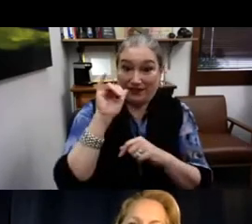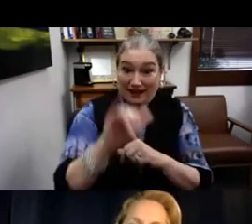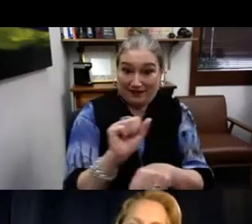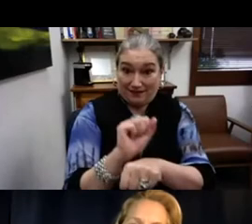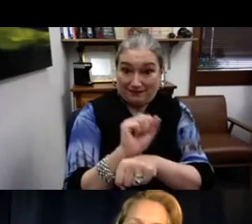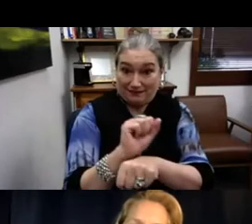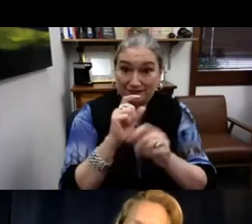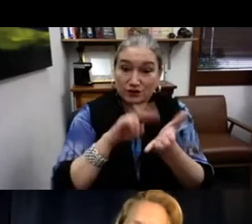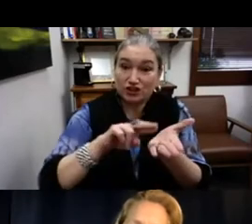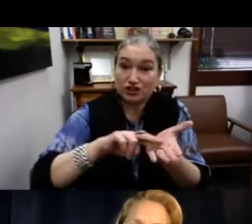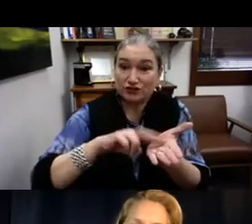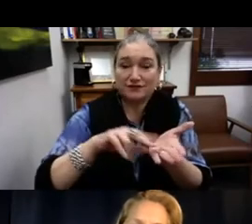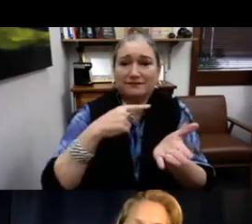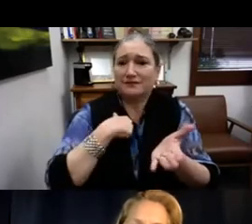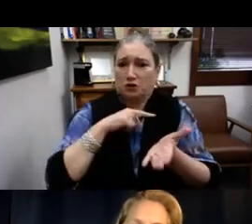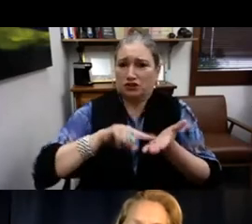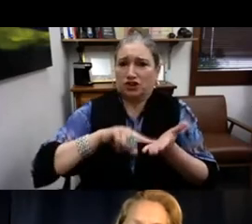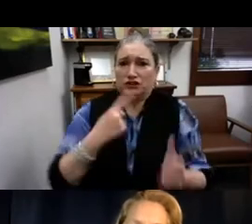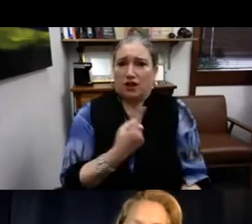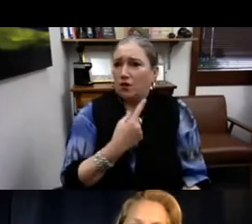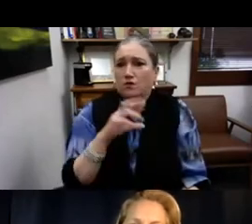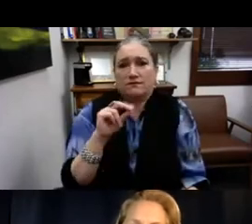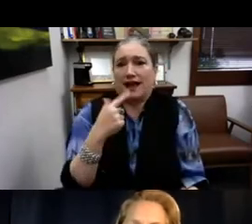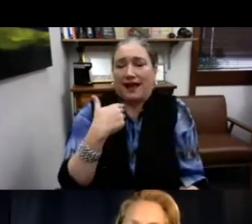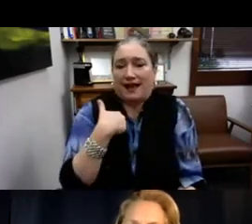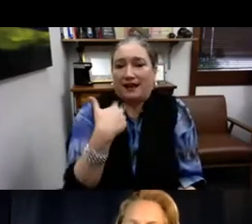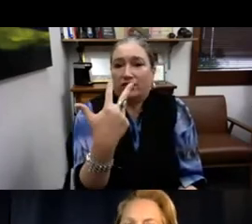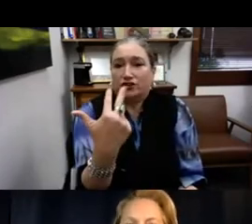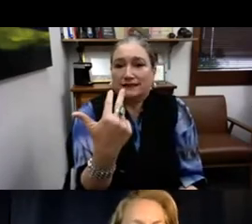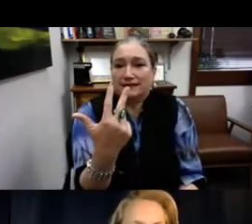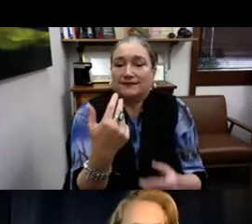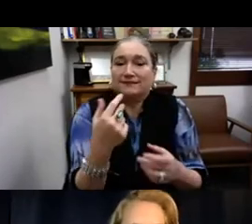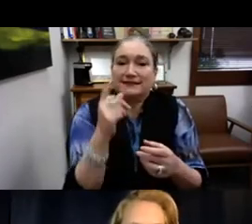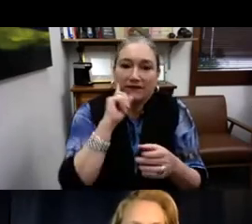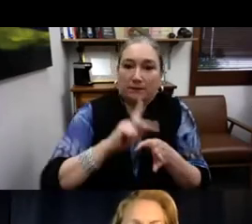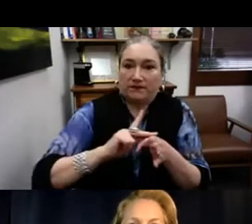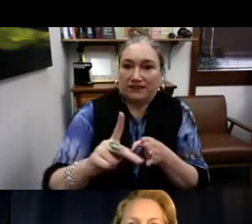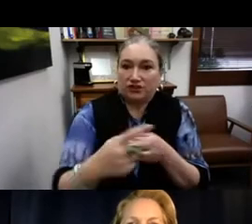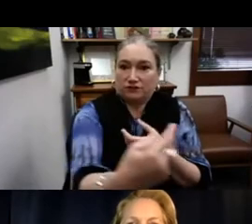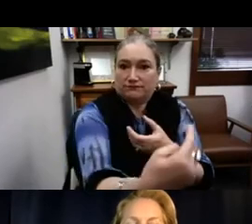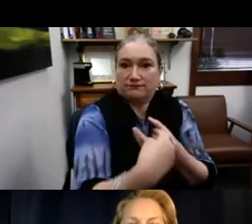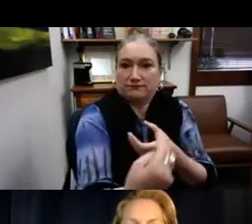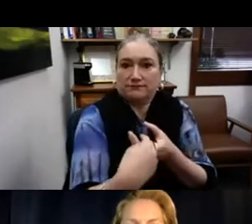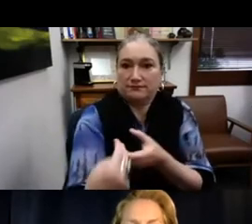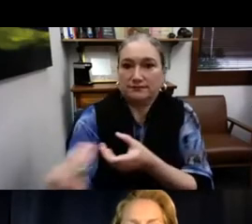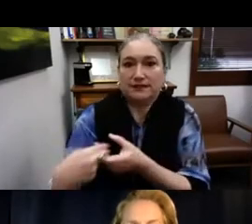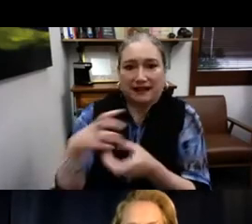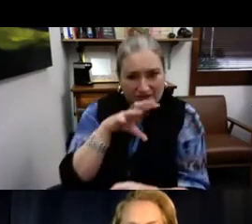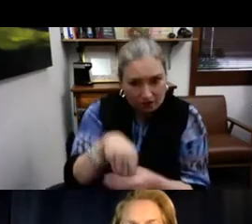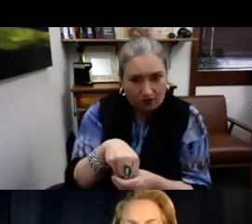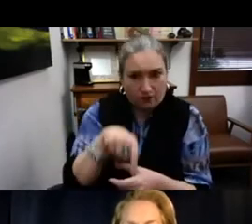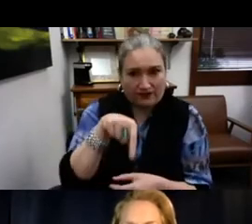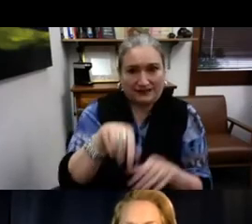So this is the data collection that I've done for my work from a different research. So I didn't do this alone. I had 13 deaf